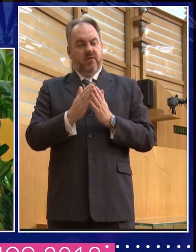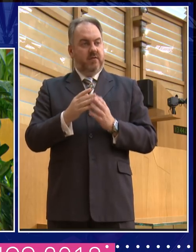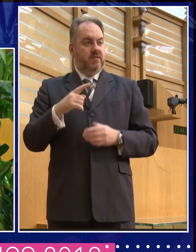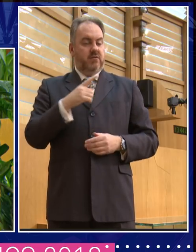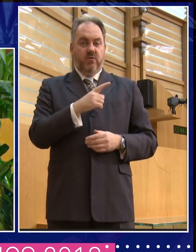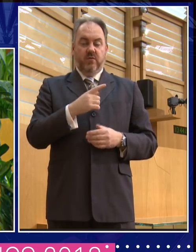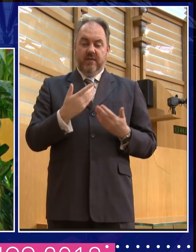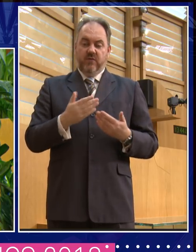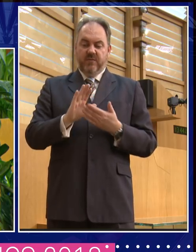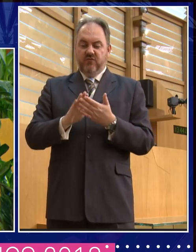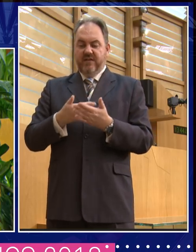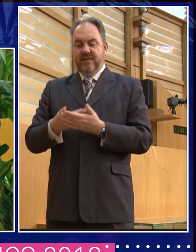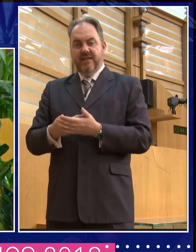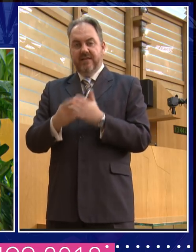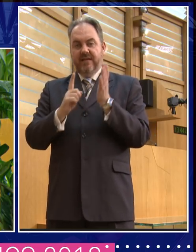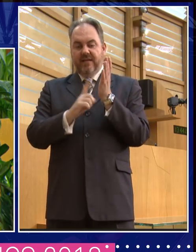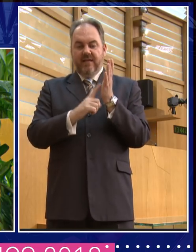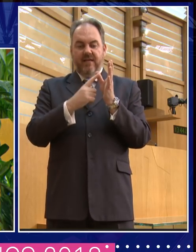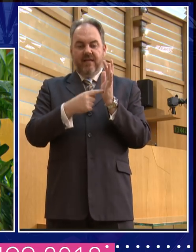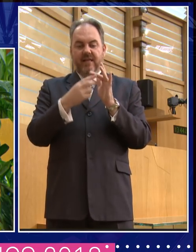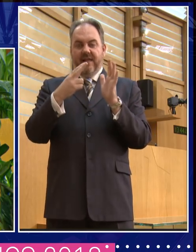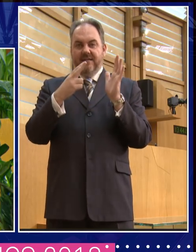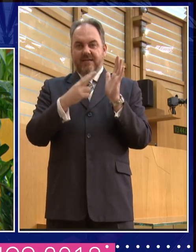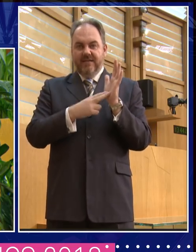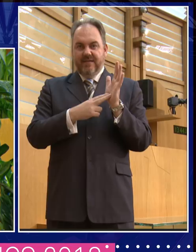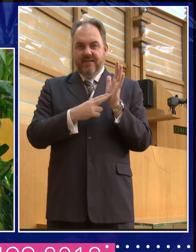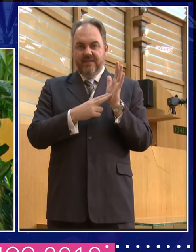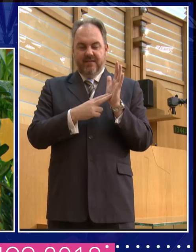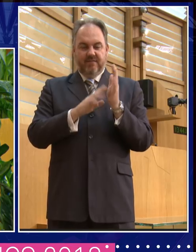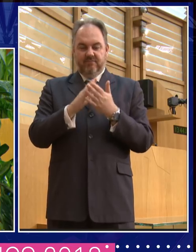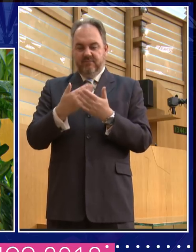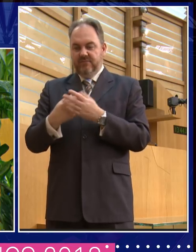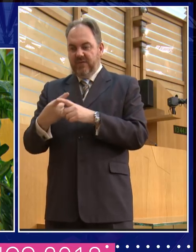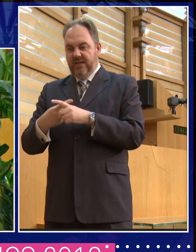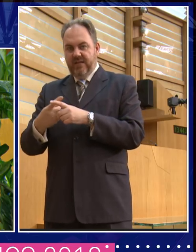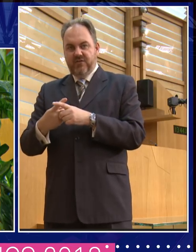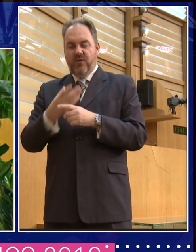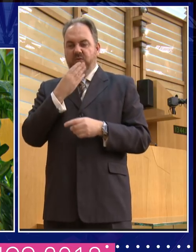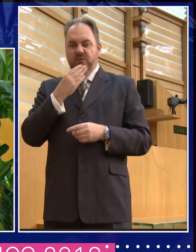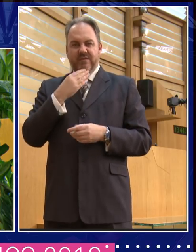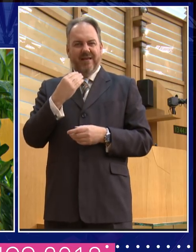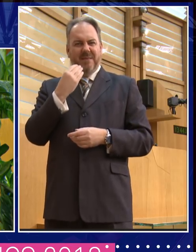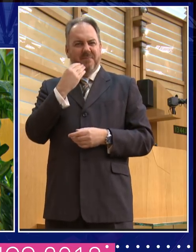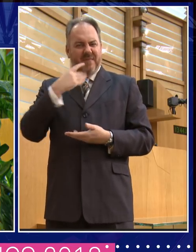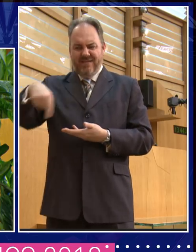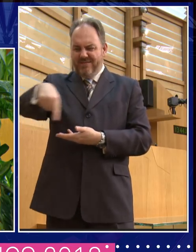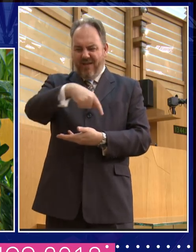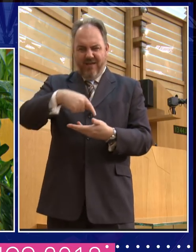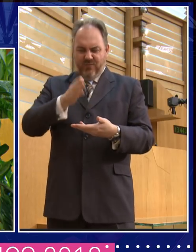Latin transcriptions, carving up pizza to explain the divisions of the Roman Empire or arguing with public services on question time.